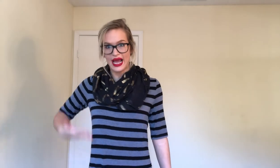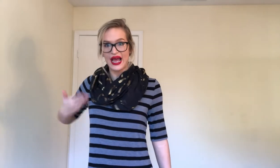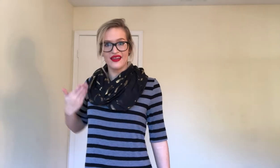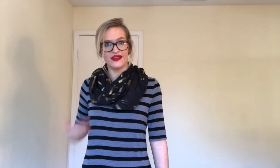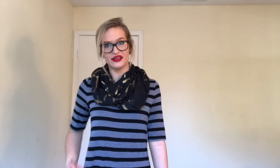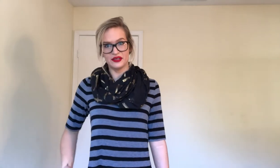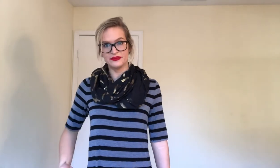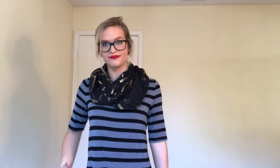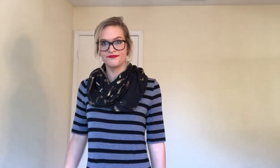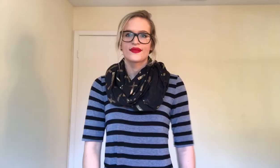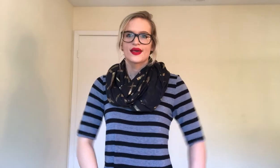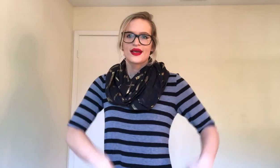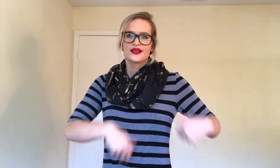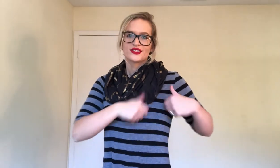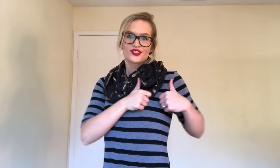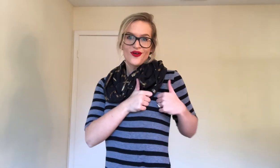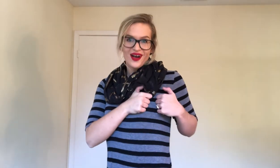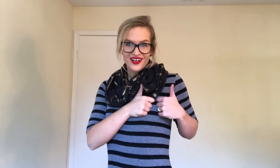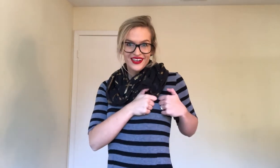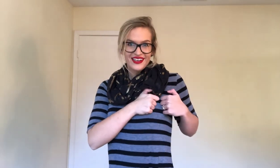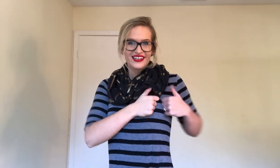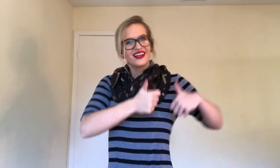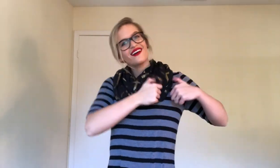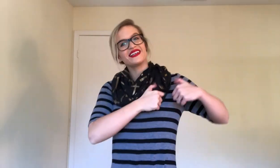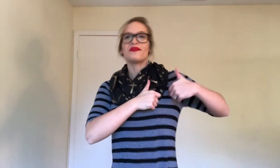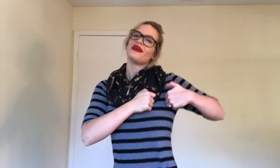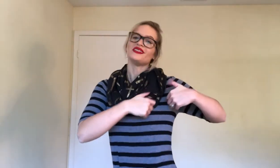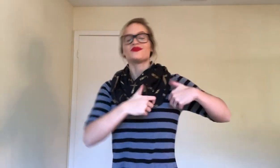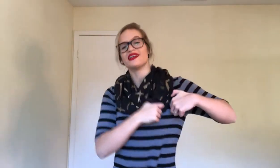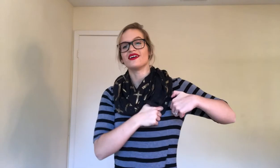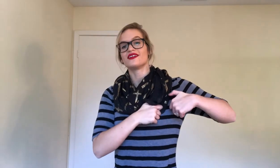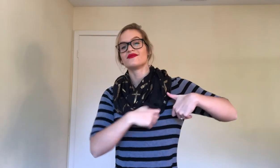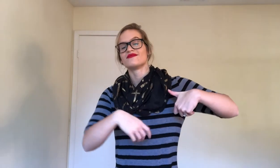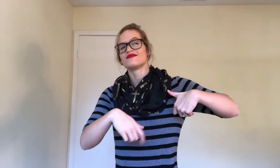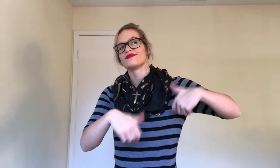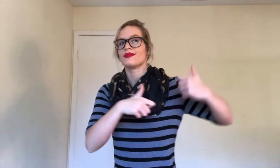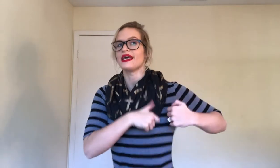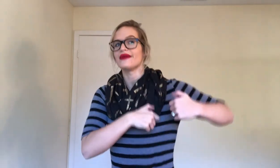I am. So, honey. Honey. Baby. Sweetheart. Babe.